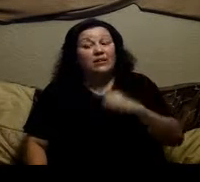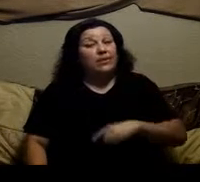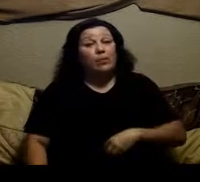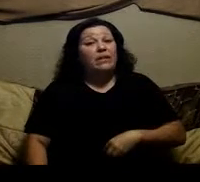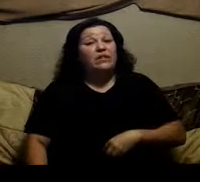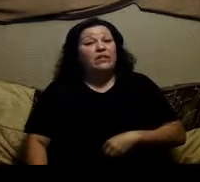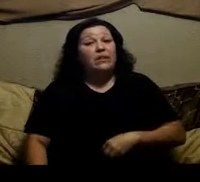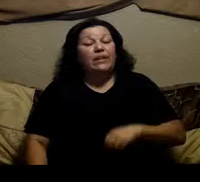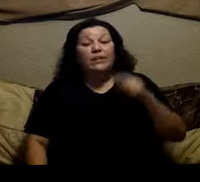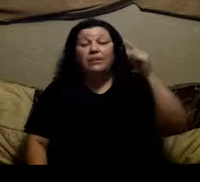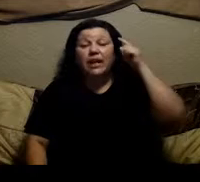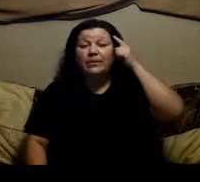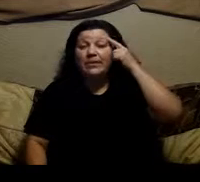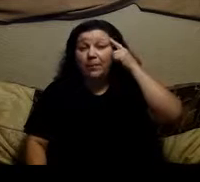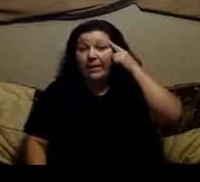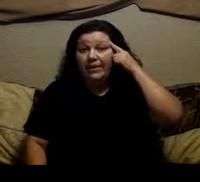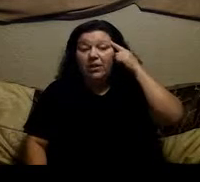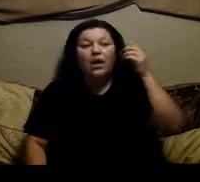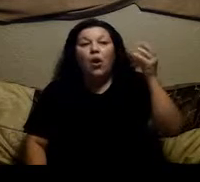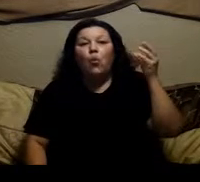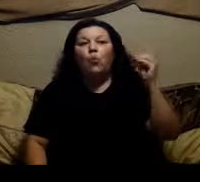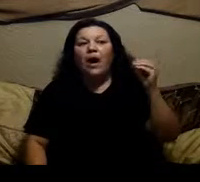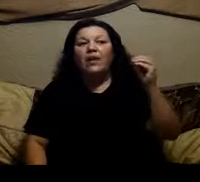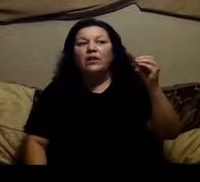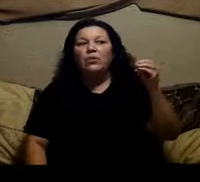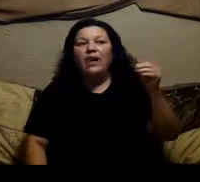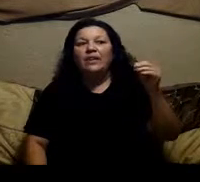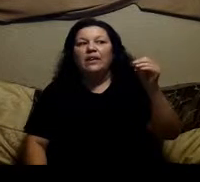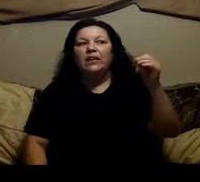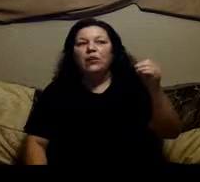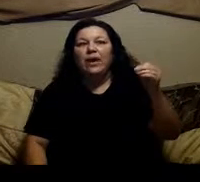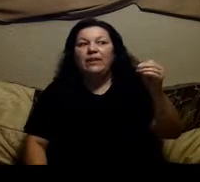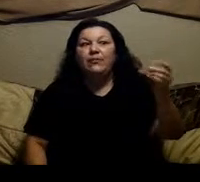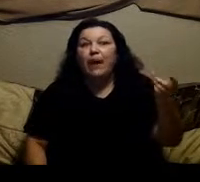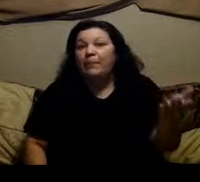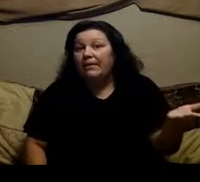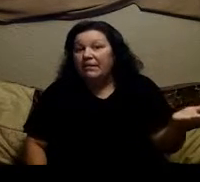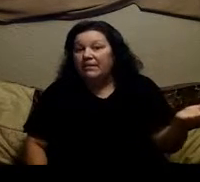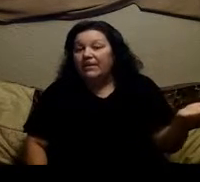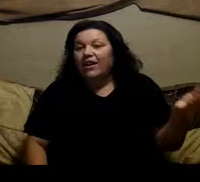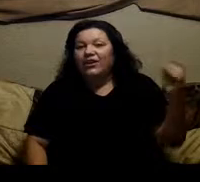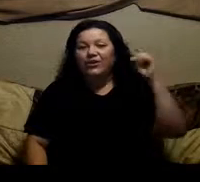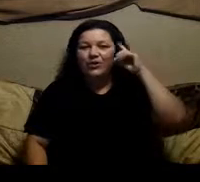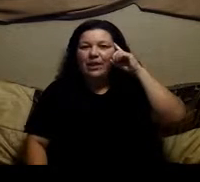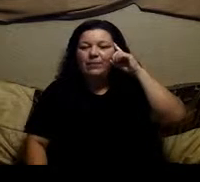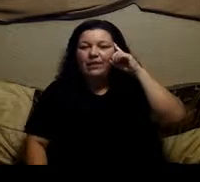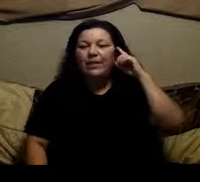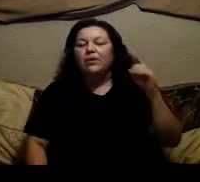just the little bugs in your stomach sometimes it's up here why are you having the craving for that beer you know sometimes it's up here